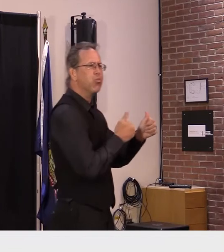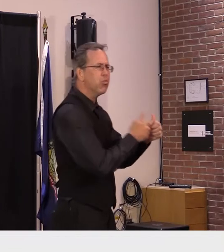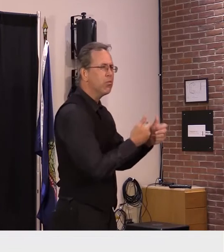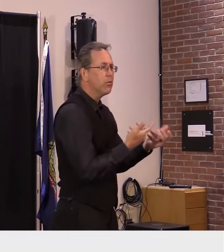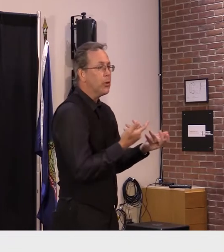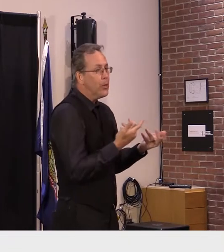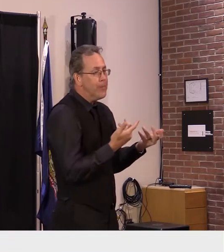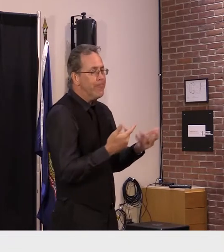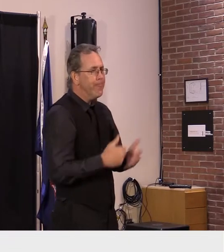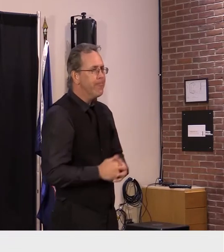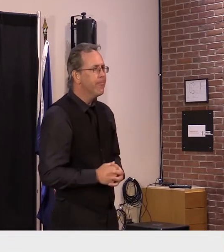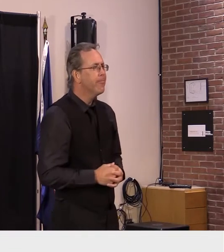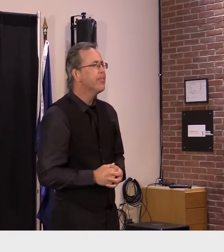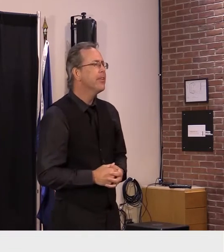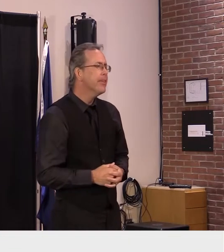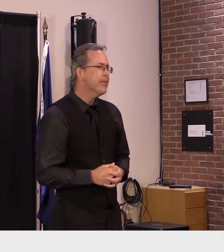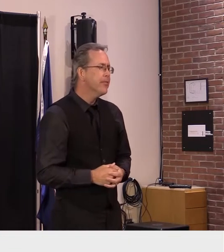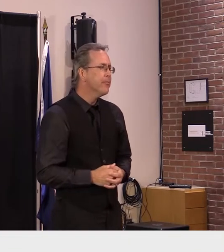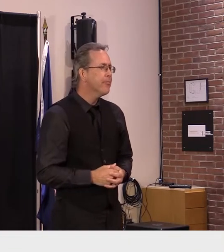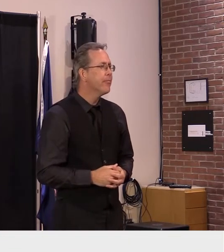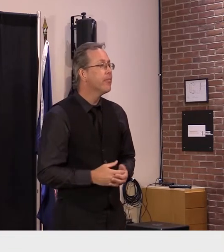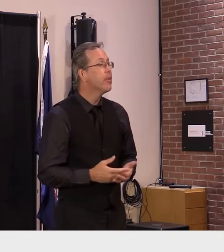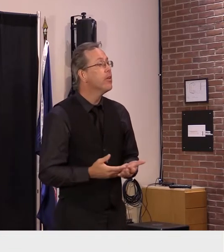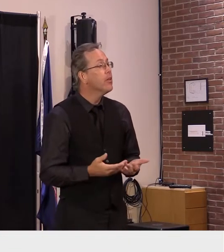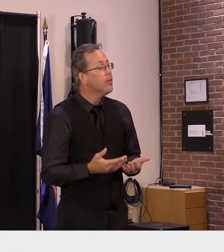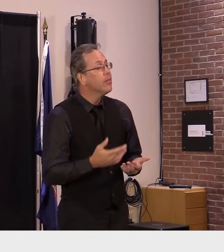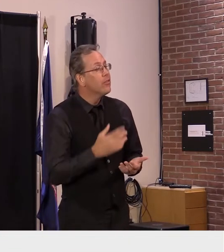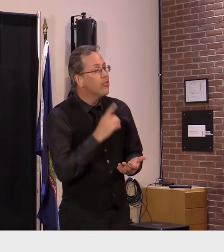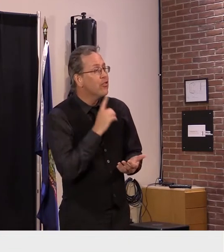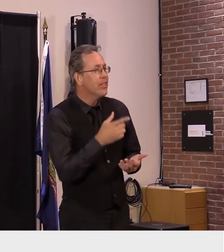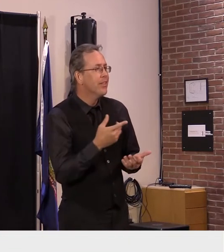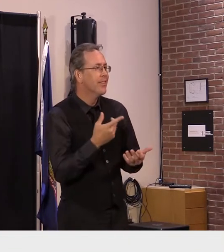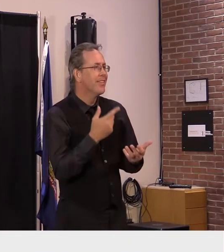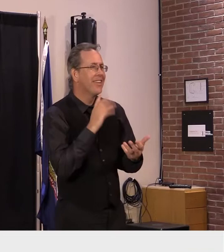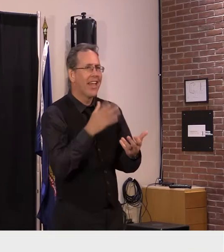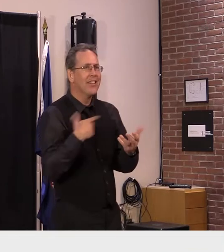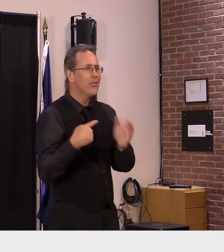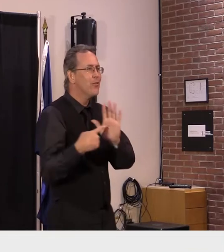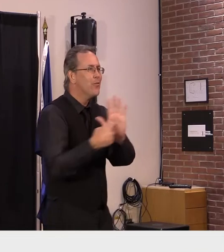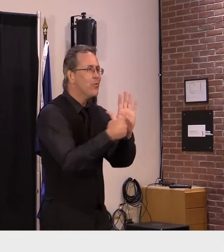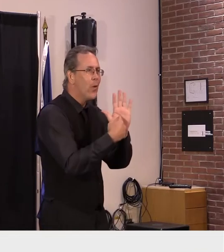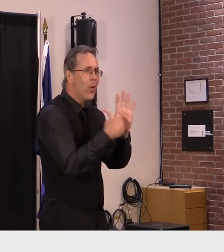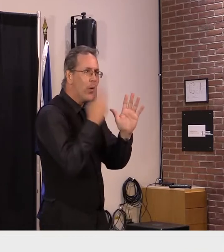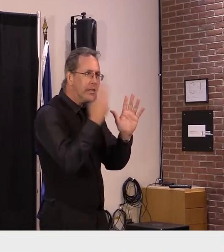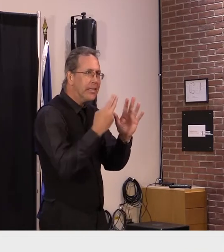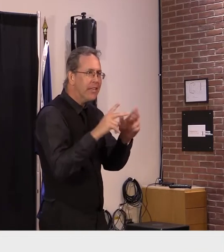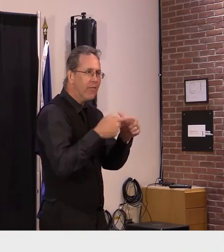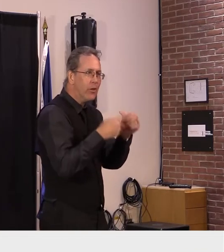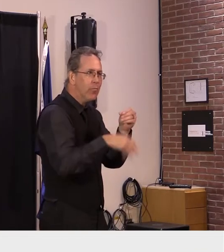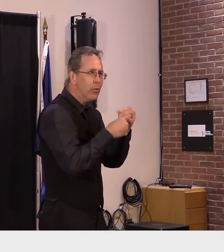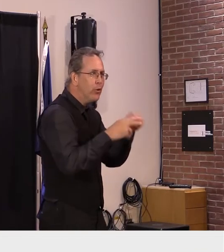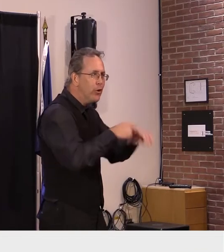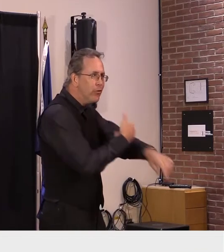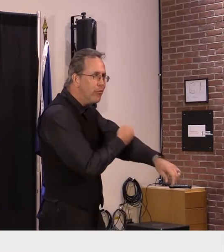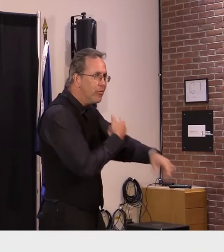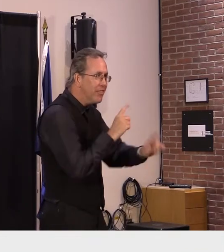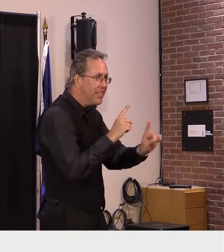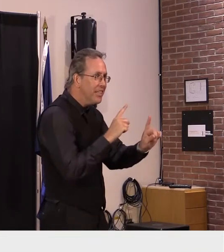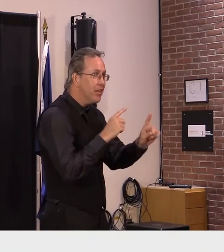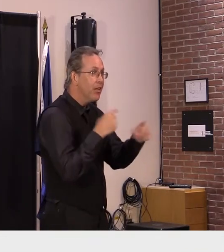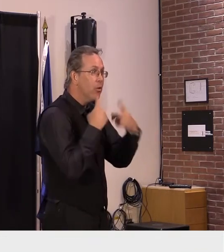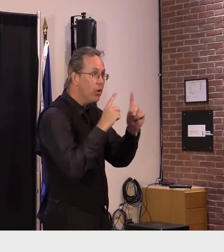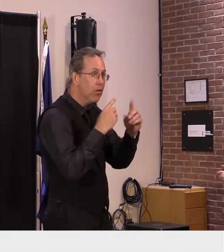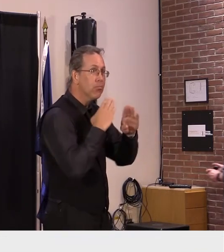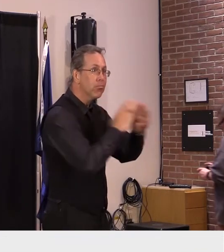um and it's been very nicely demonstrated that that first booster the effect against serious